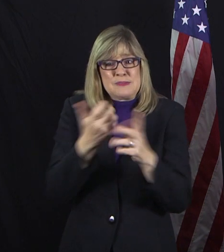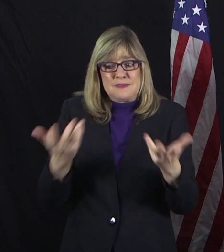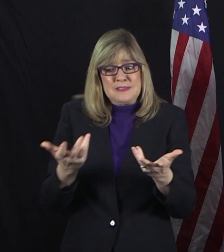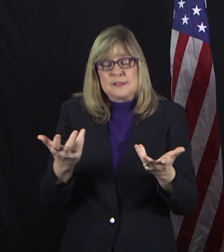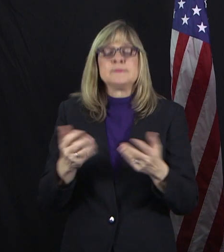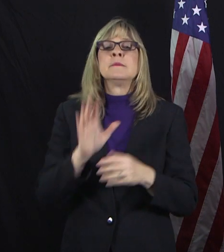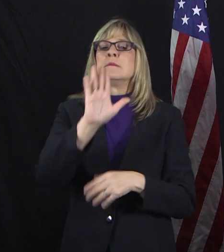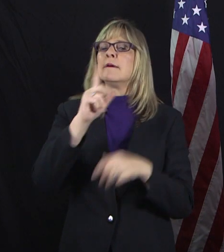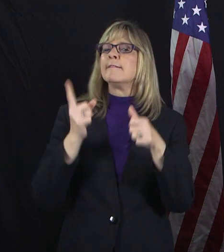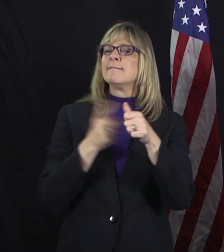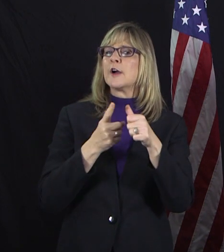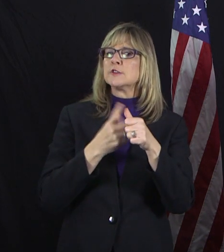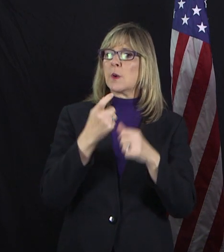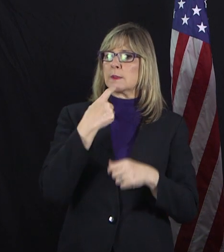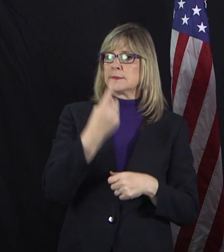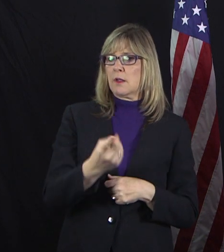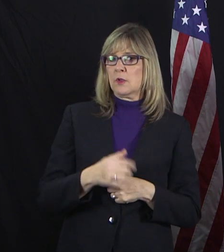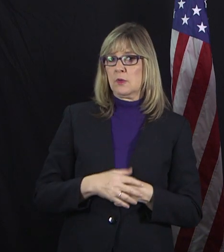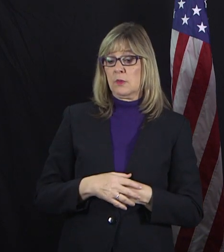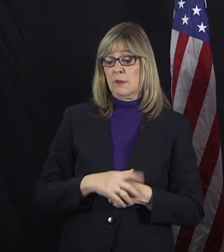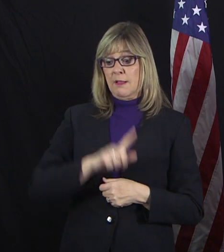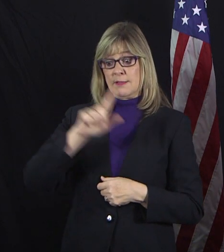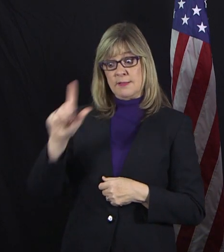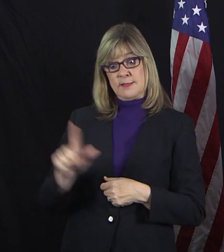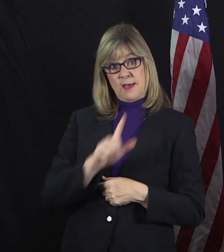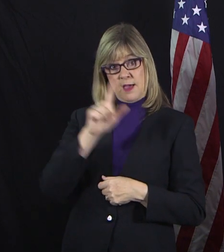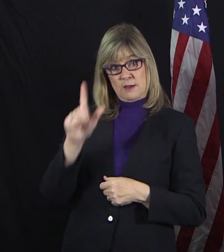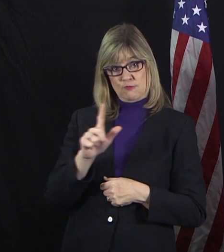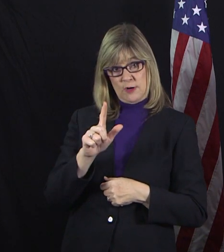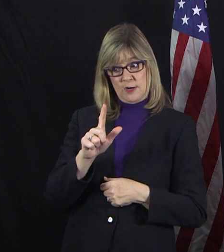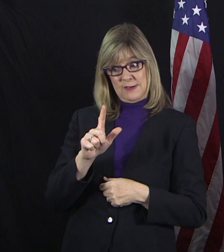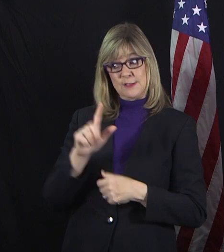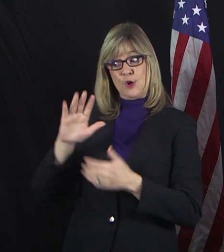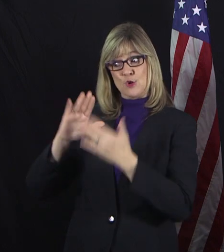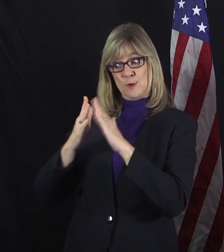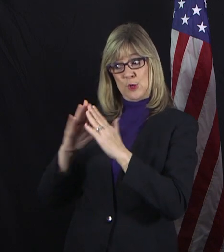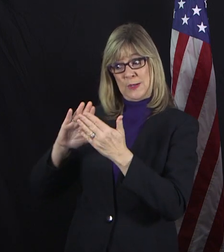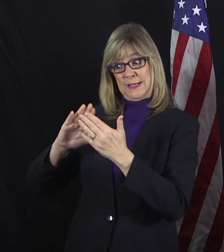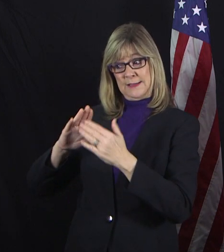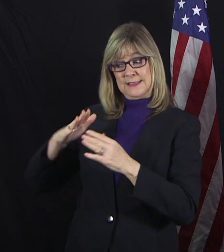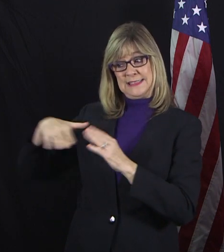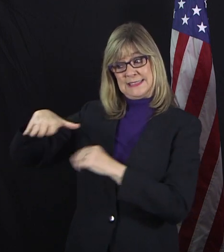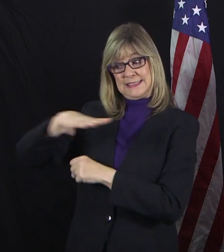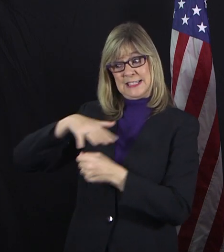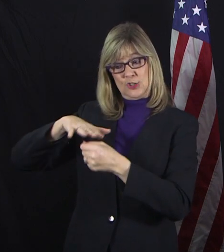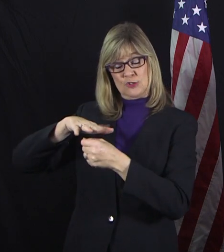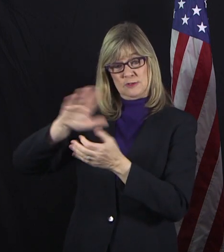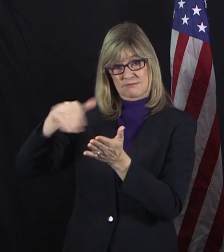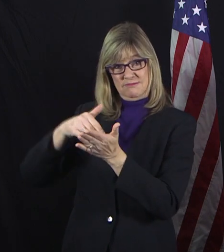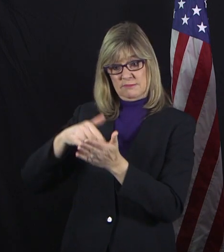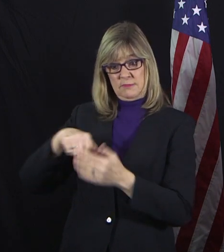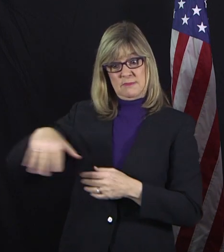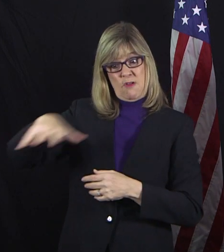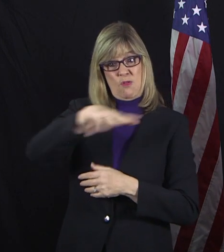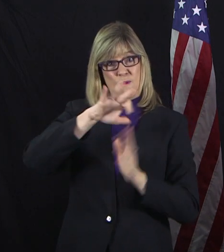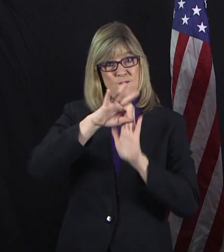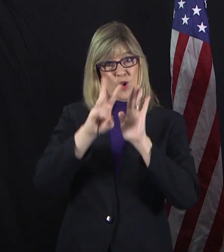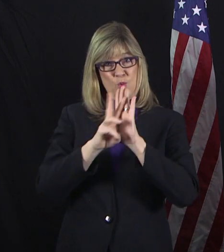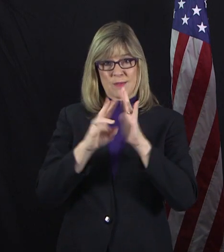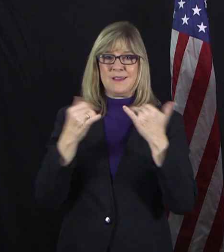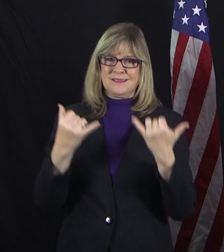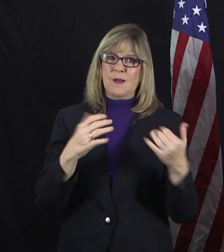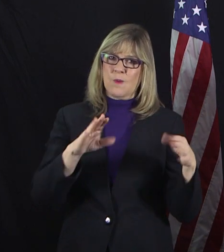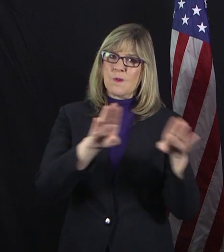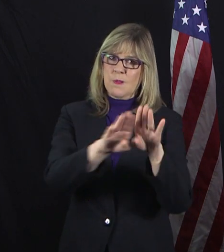mention that all libraries and all community centers in Fort Worth will now be closed through at